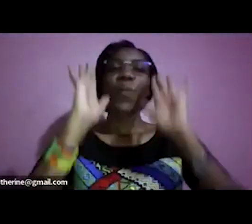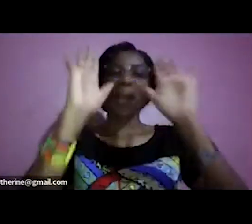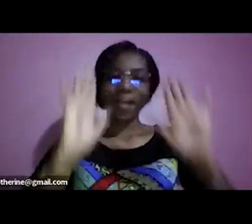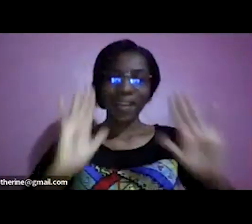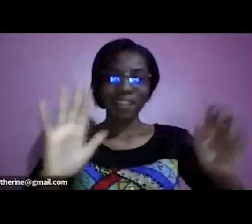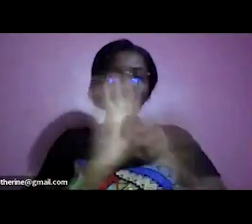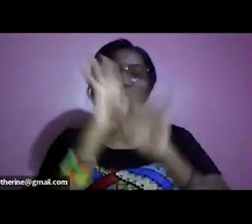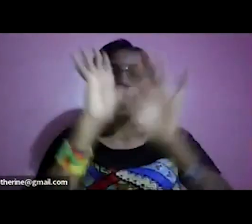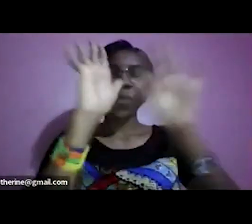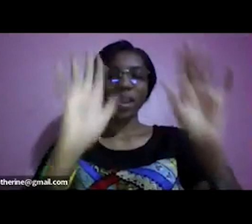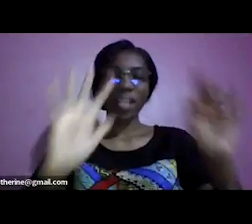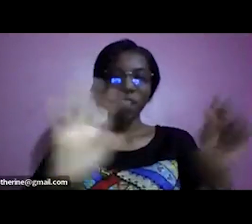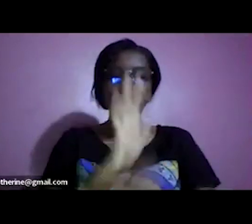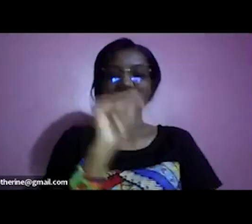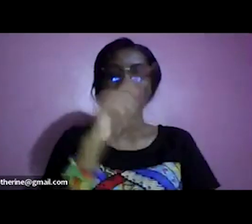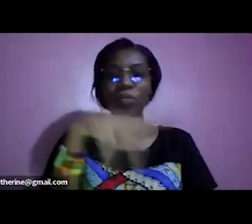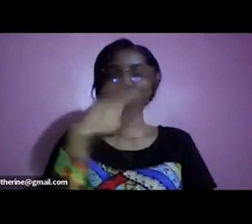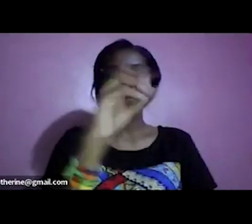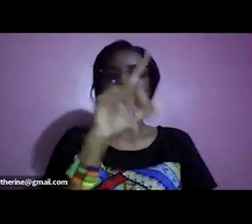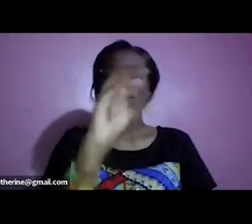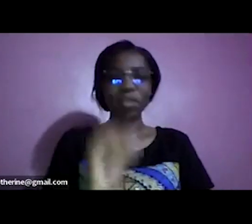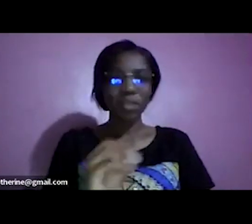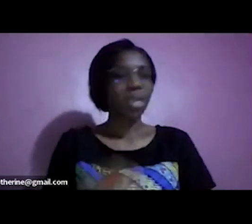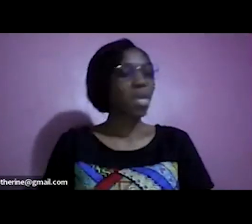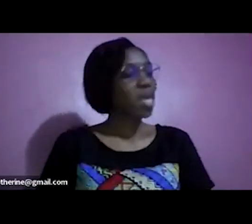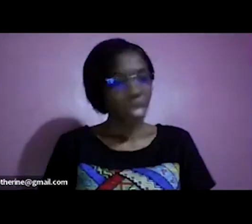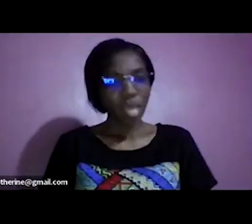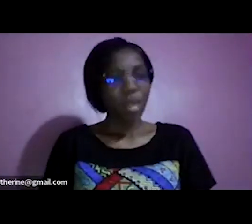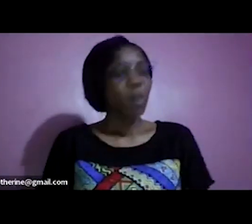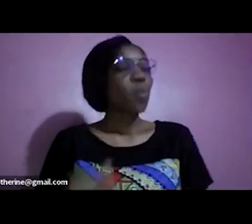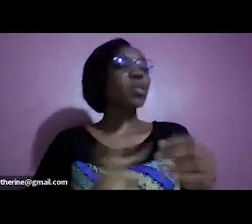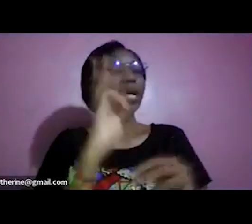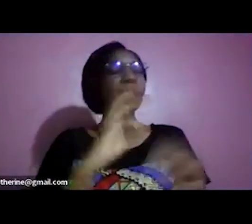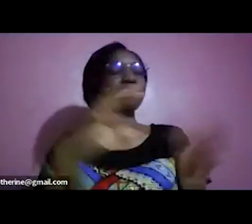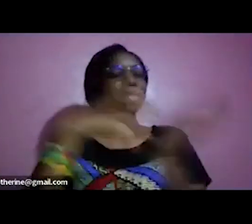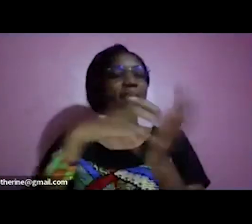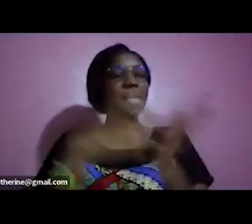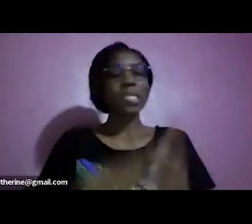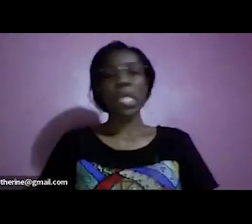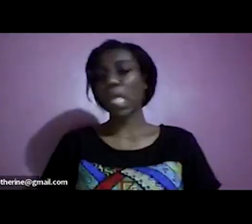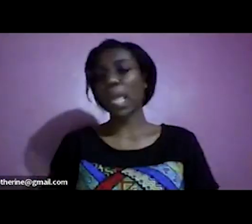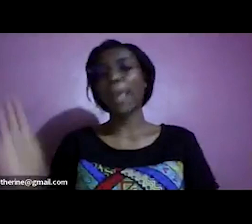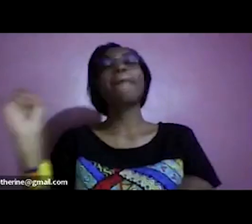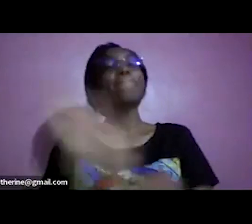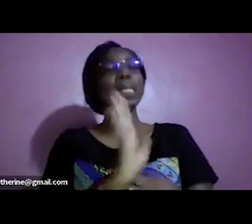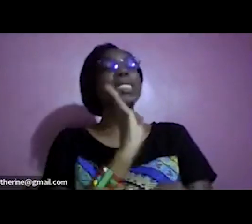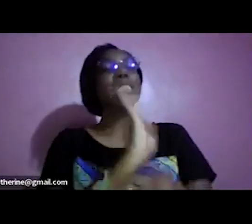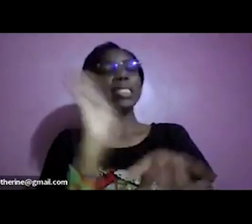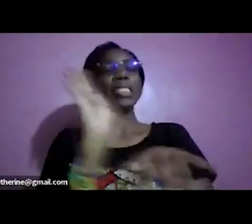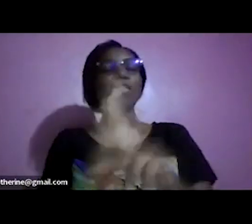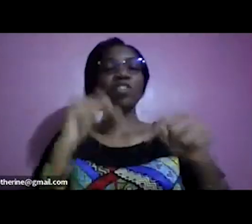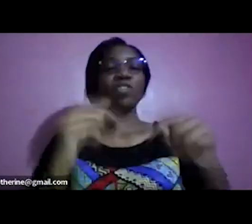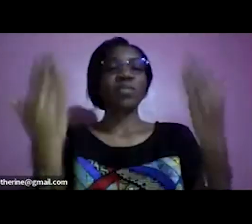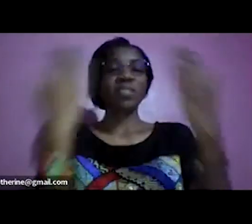apollo i think my whatsapp status is very busy tonight uh i i one of my takeaways is that growing up is